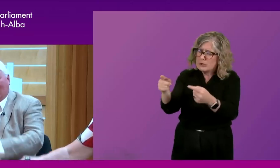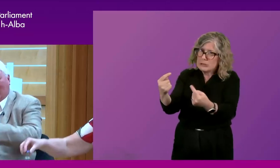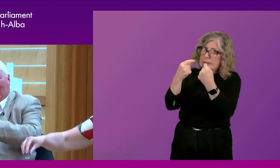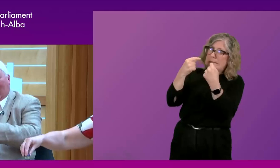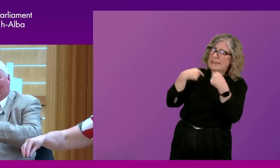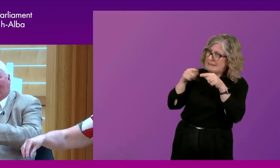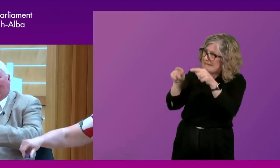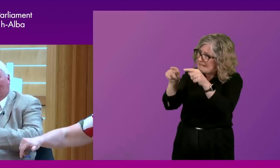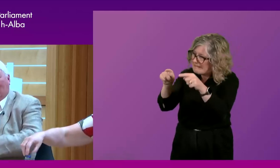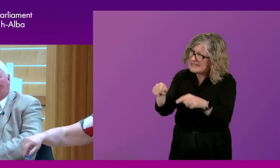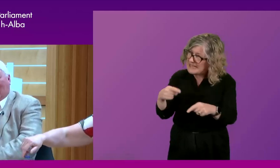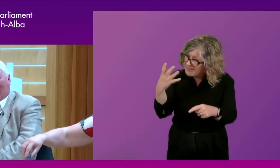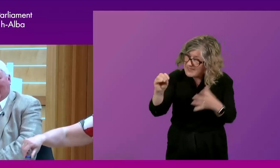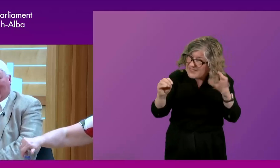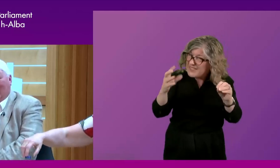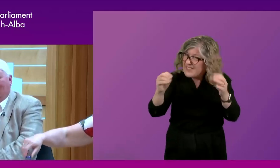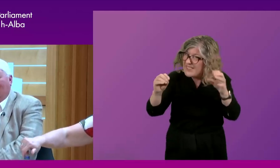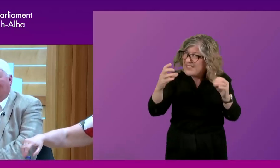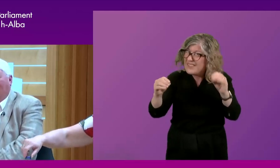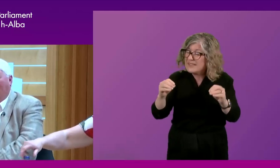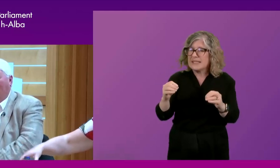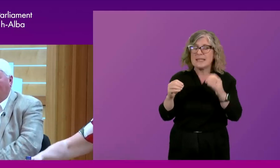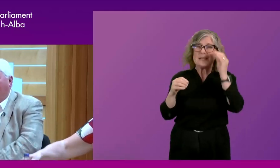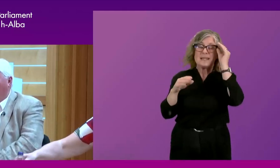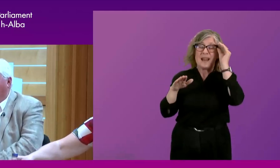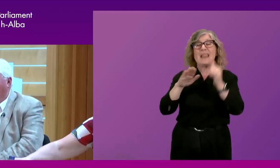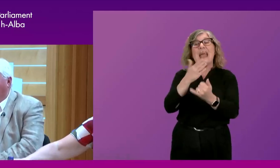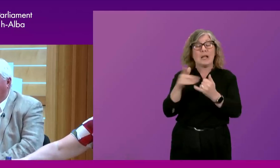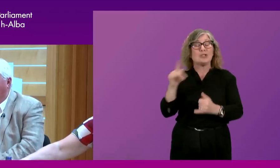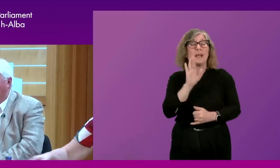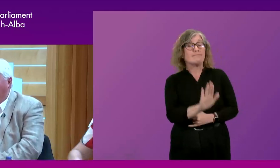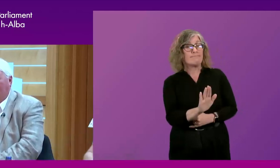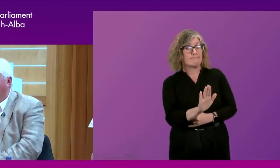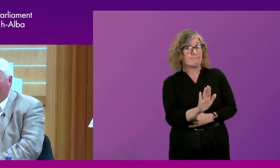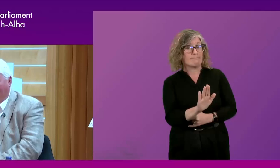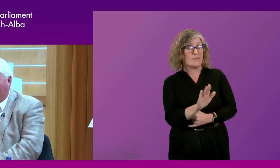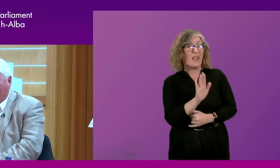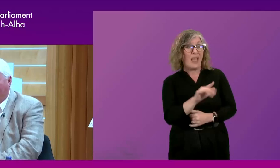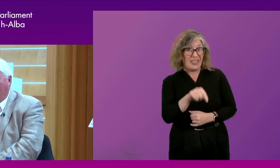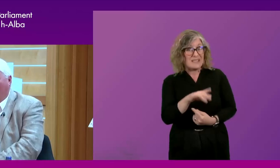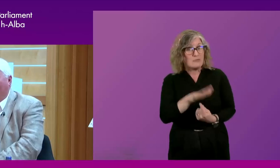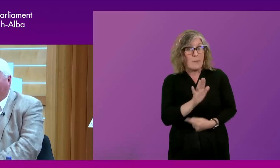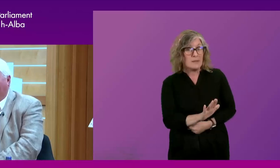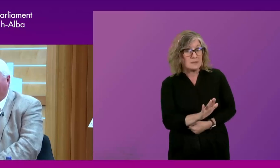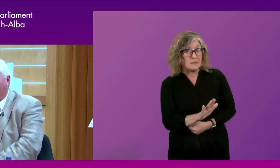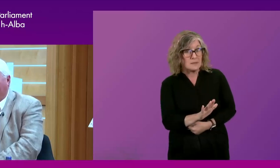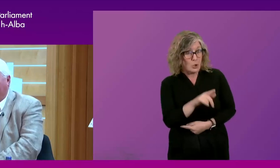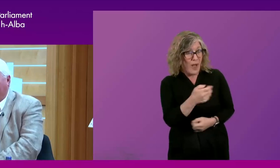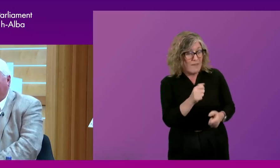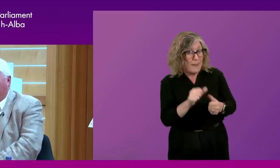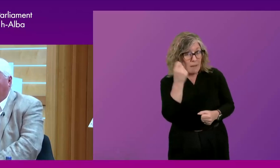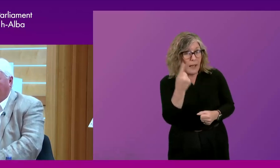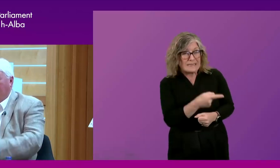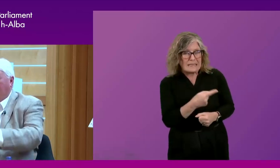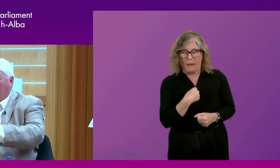on the basis of the, the 50-50 gender balance argument. And finally she said, look, Brian, this really matters. Have you got any better ideas?